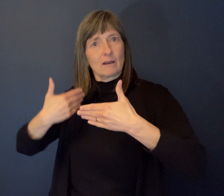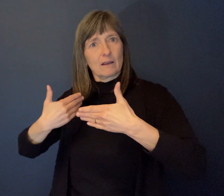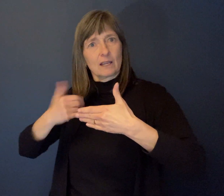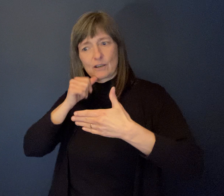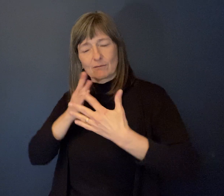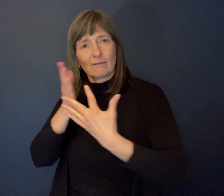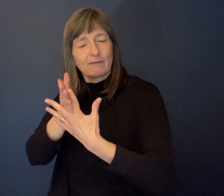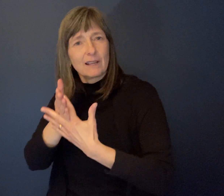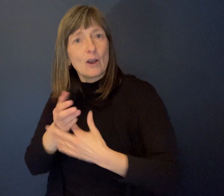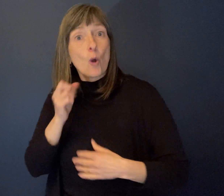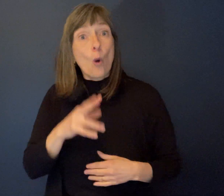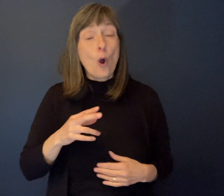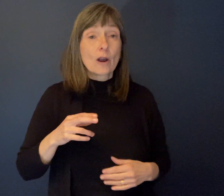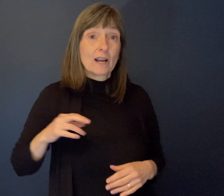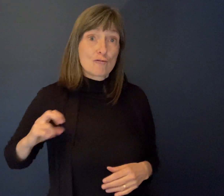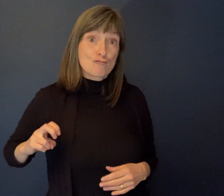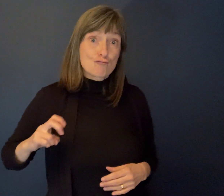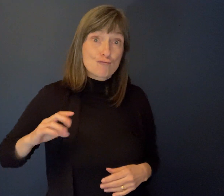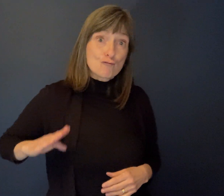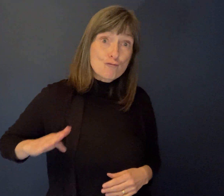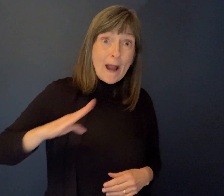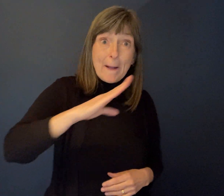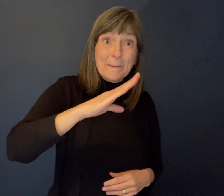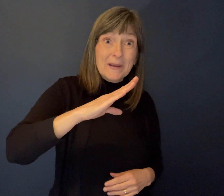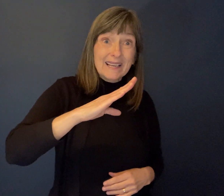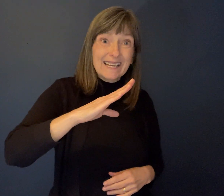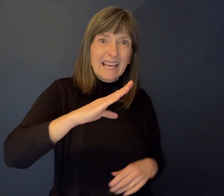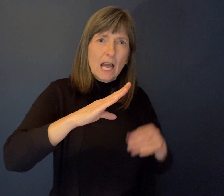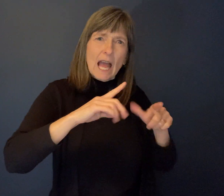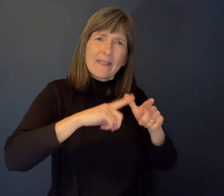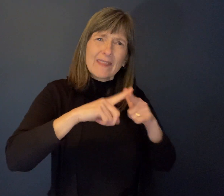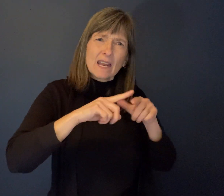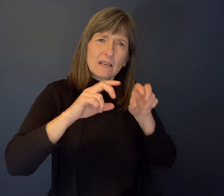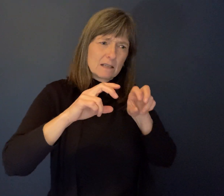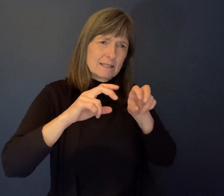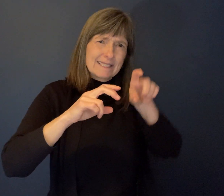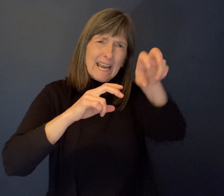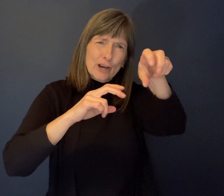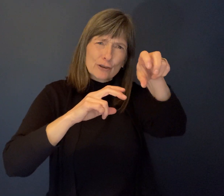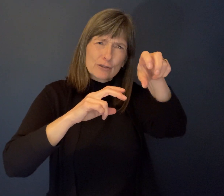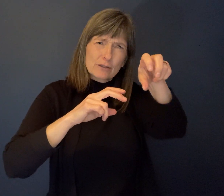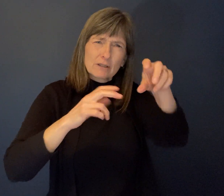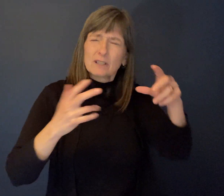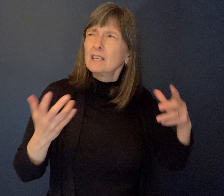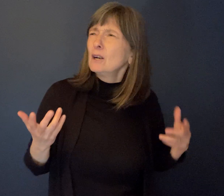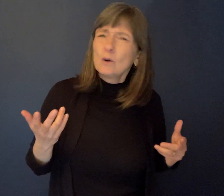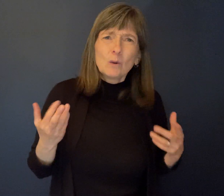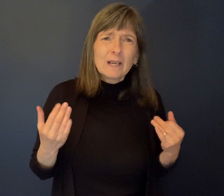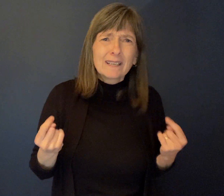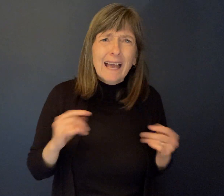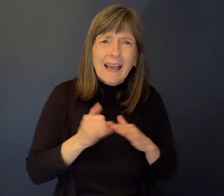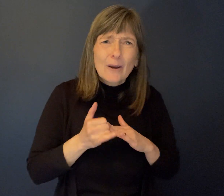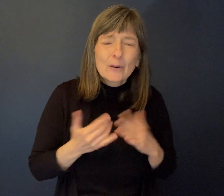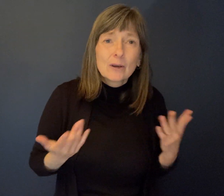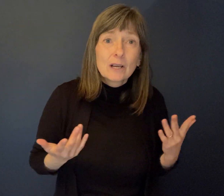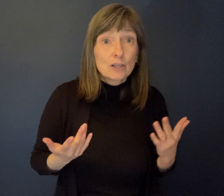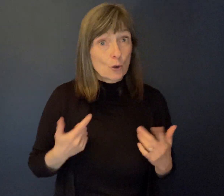please explain that to me. It was happening. So sadly, while it occurred, I would take the pictures and I would